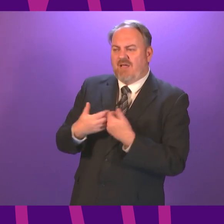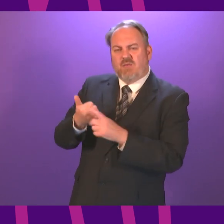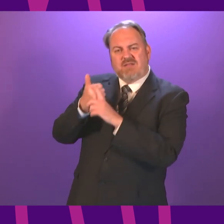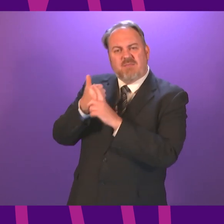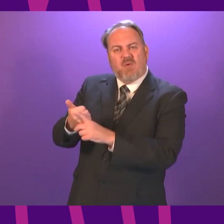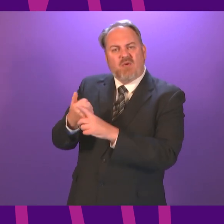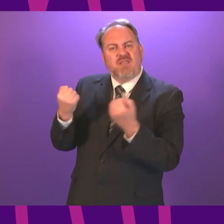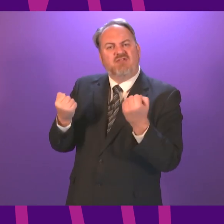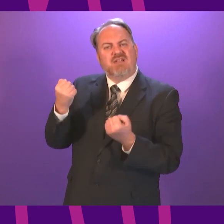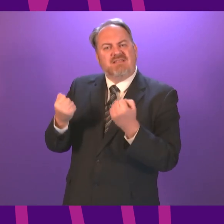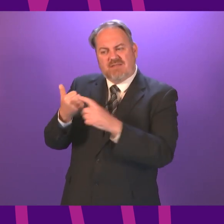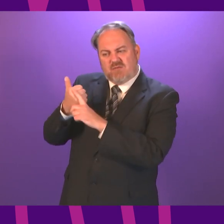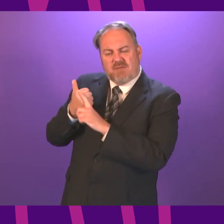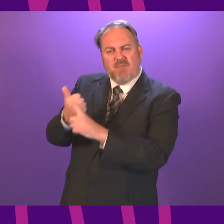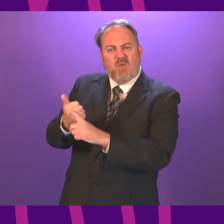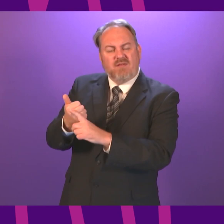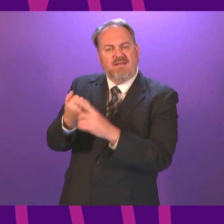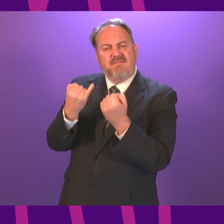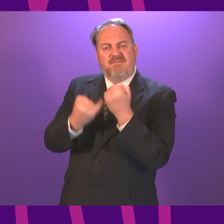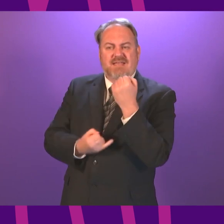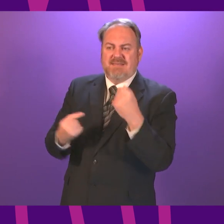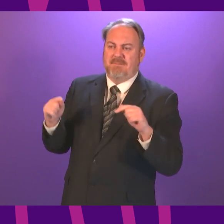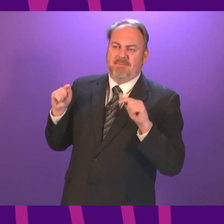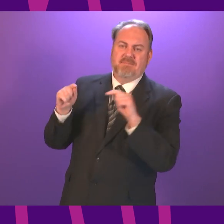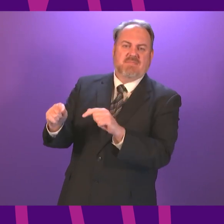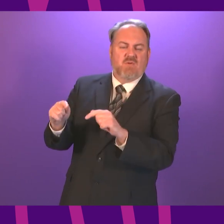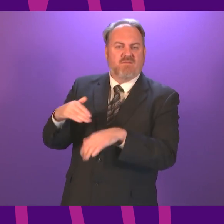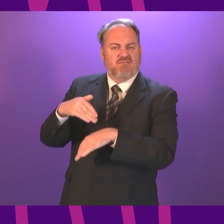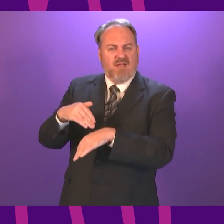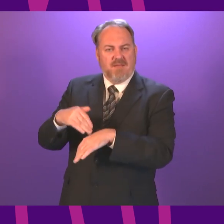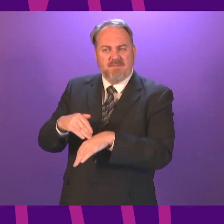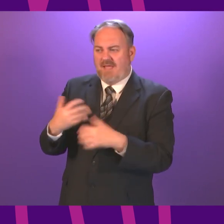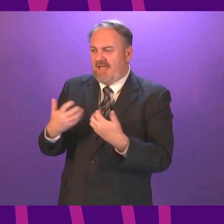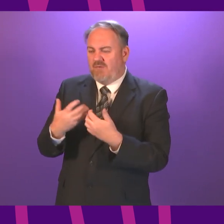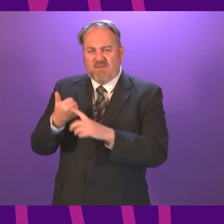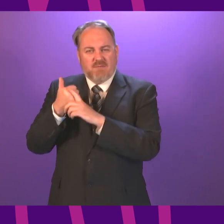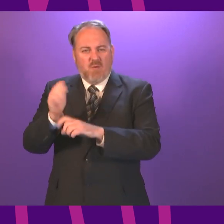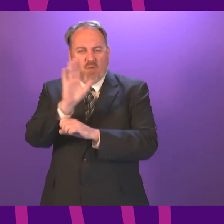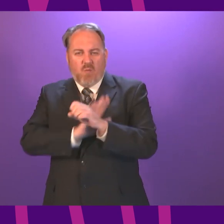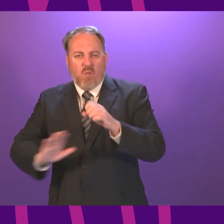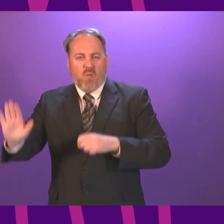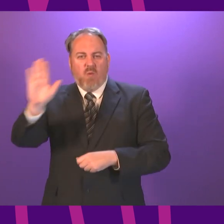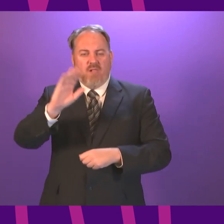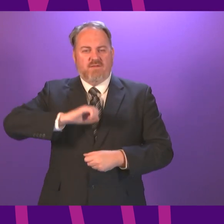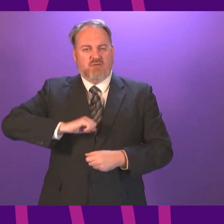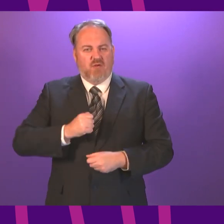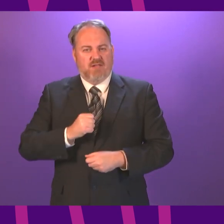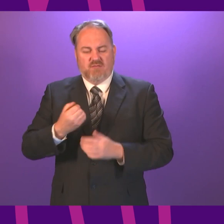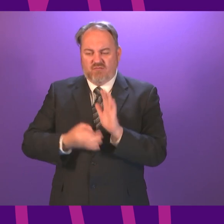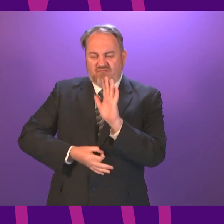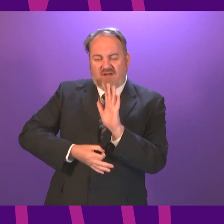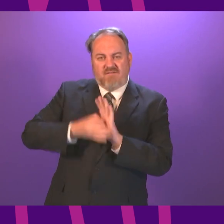Will she bring forward an enterprise bill that delivers economic recovery for every single part of Scotland? Why